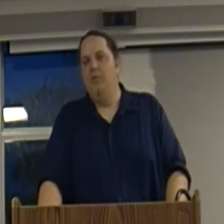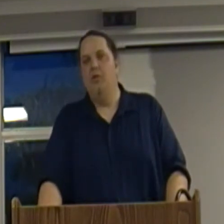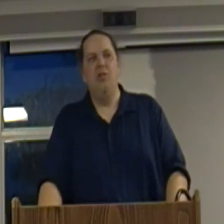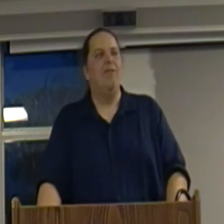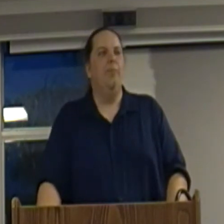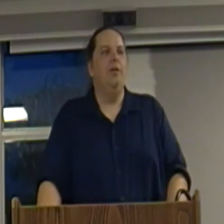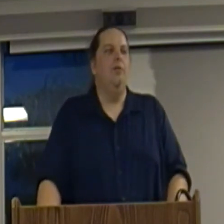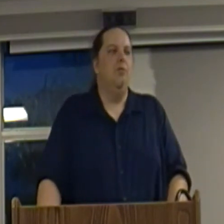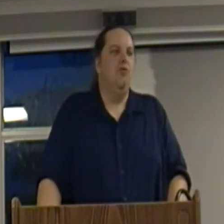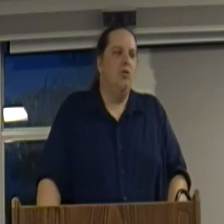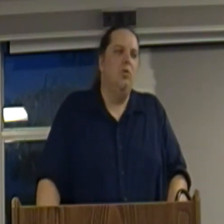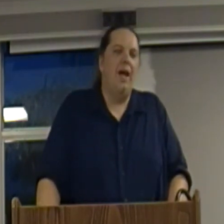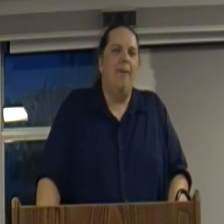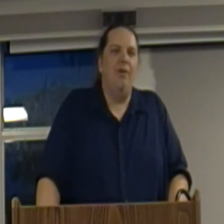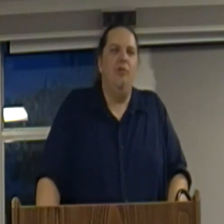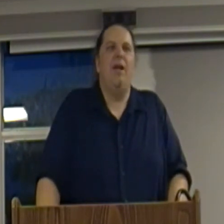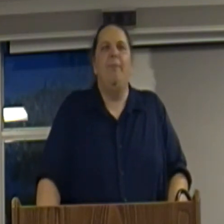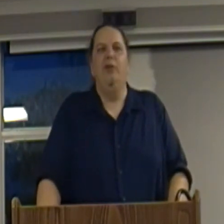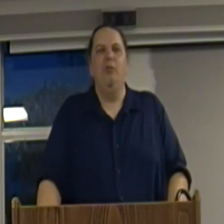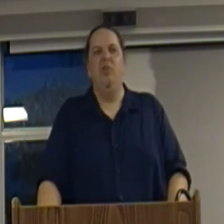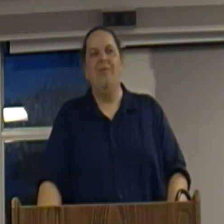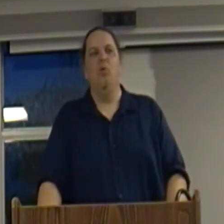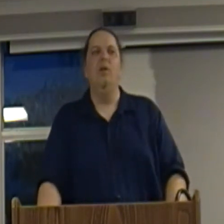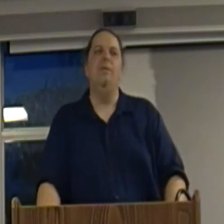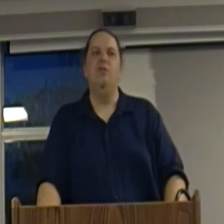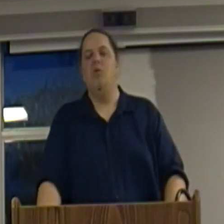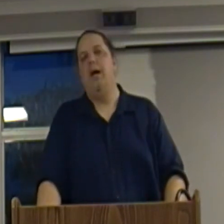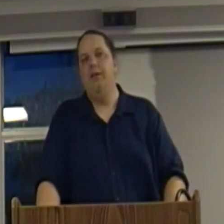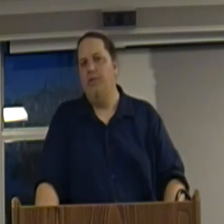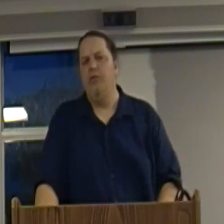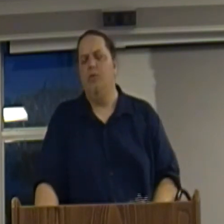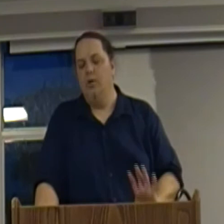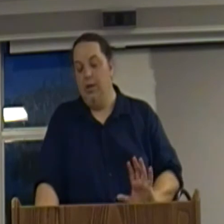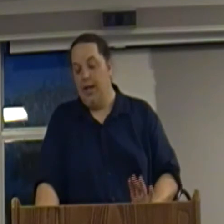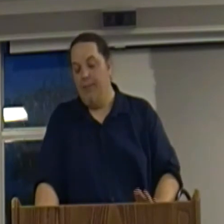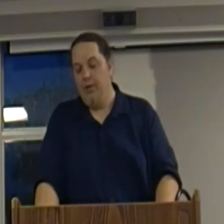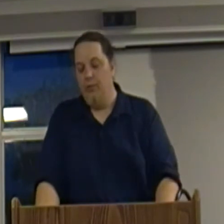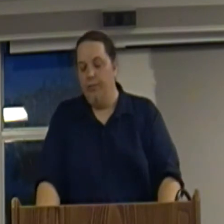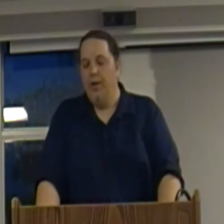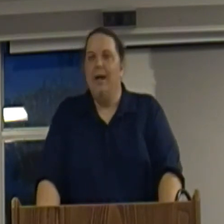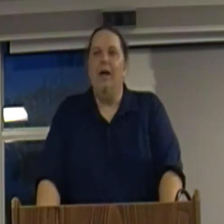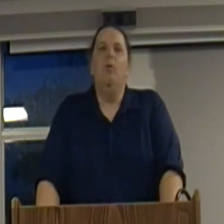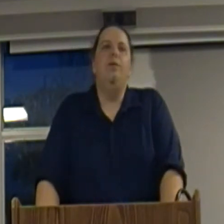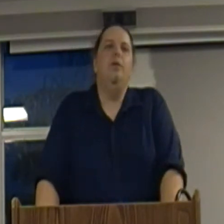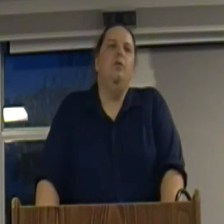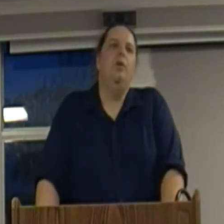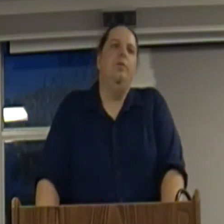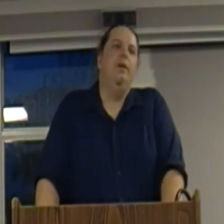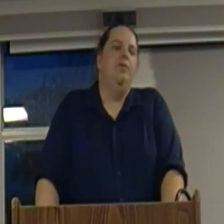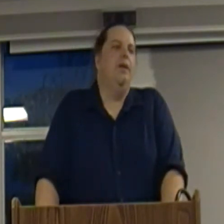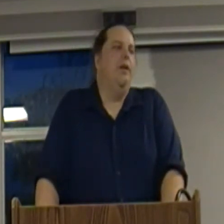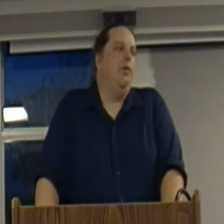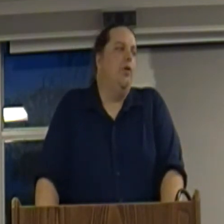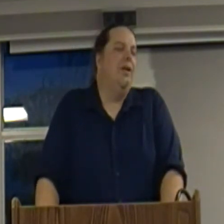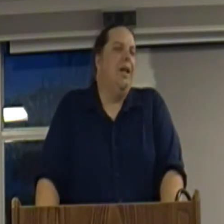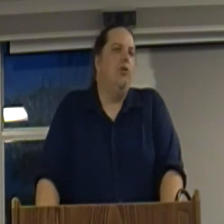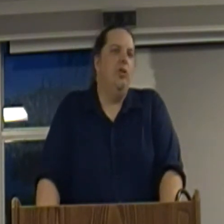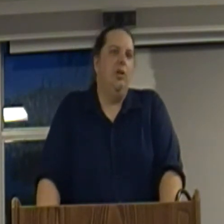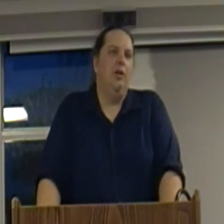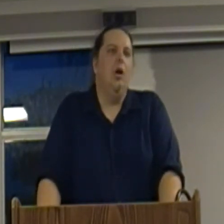there's never been true capitalism. Capitalism's never really been tried. This isn't really capitalism. And what they're doing when they say that they're engaging in a